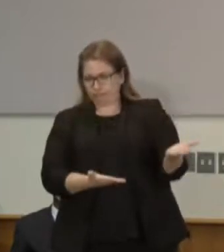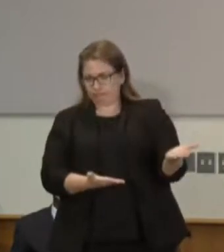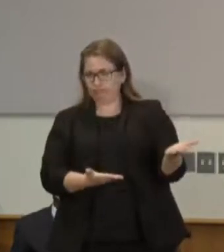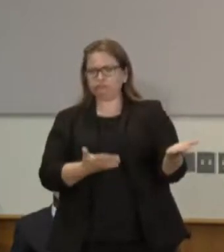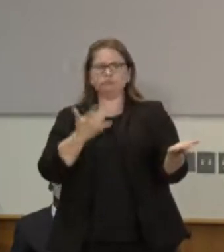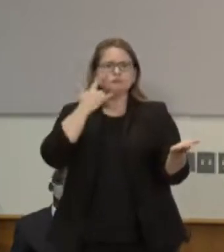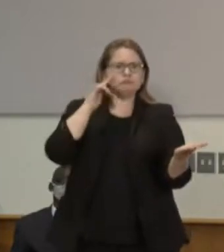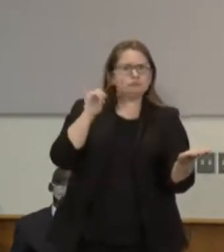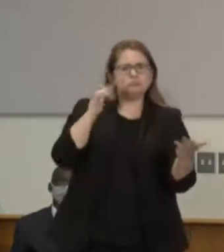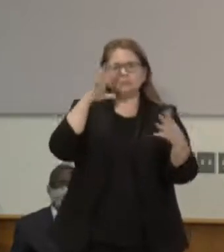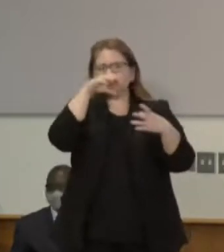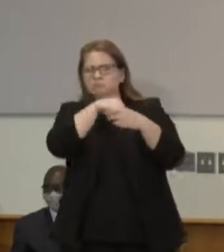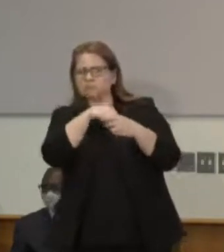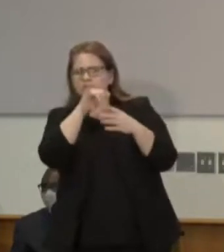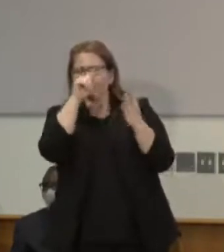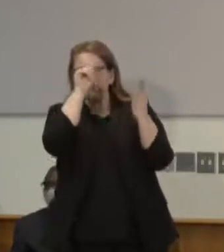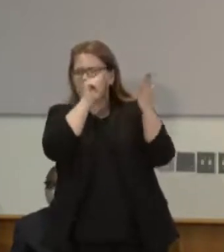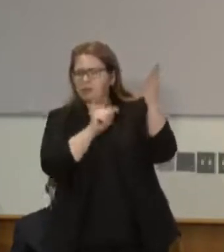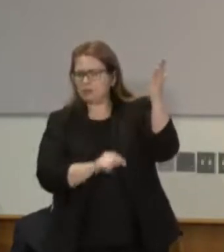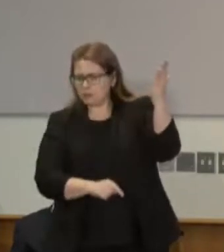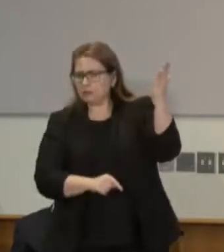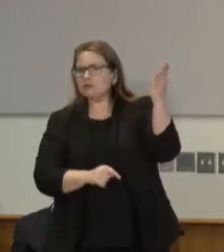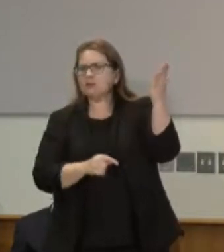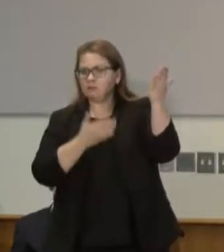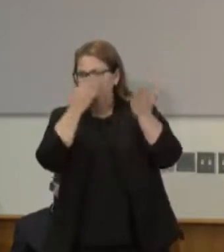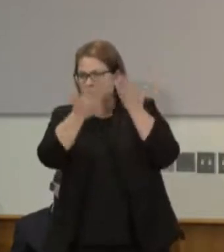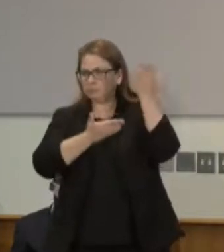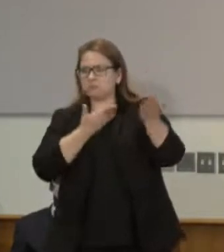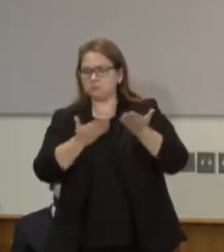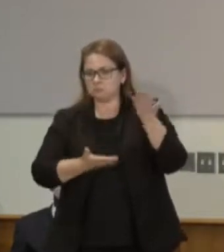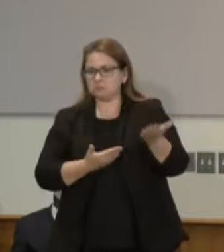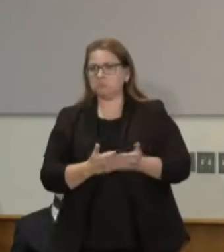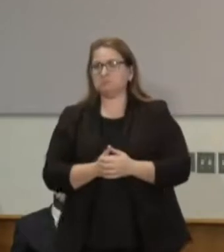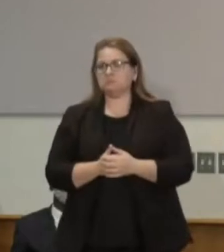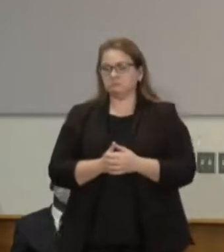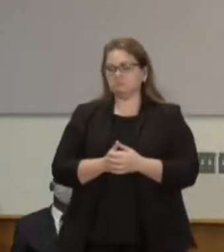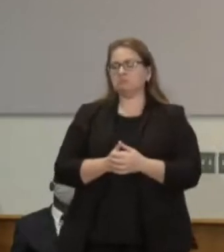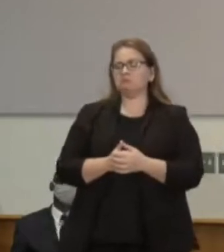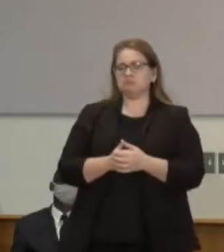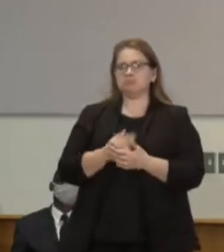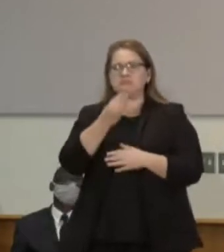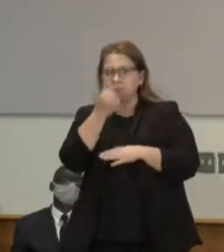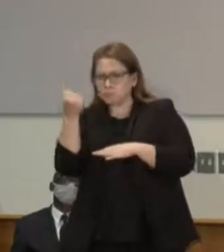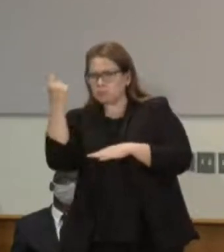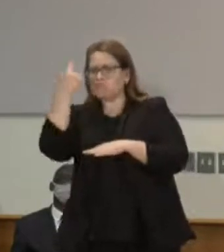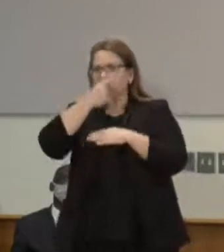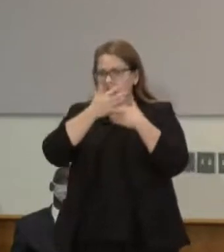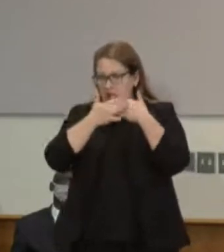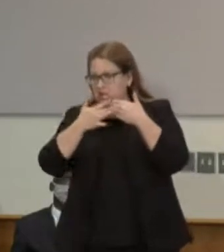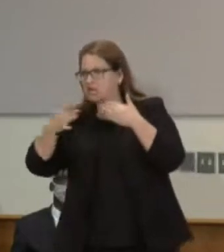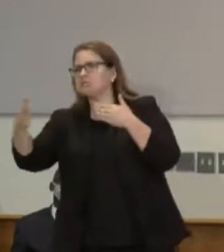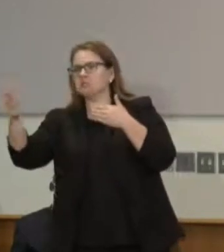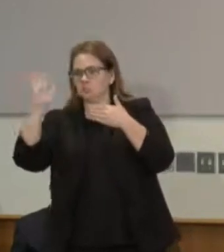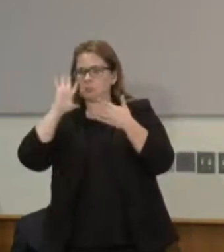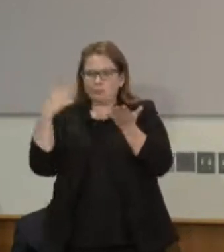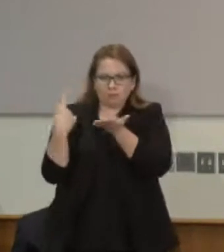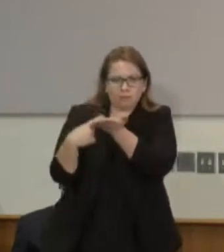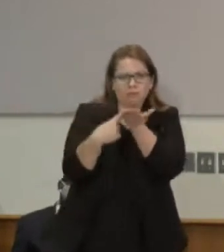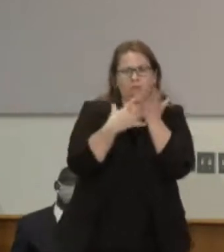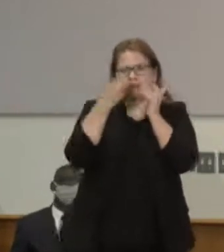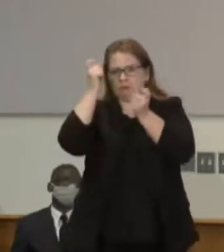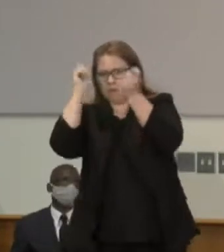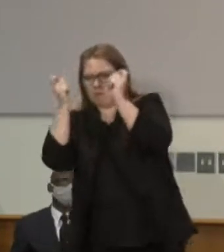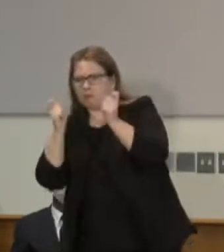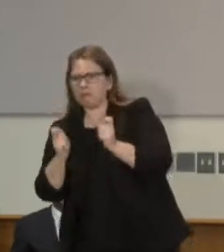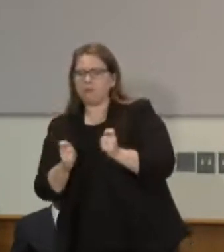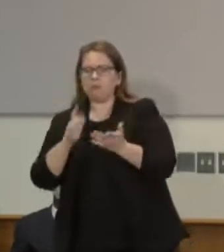You know, we're going to come back in a few days. You know, our processes, that that, you know, will be amended and changed. I've got some amendments